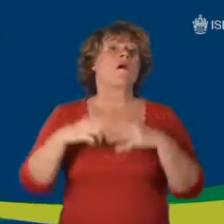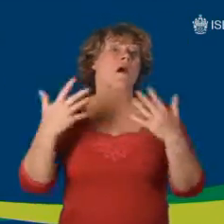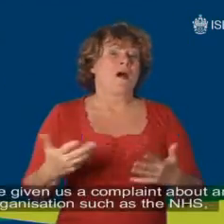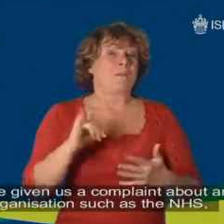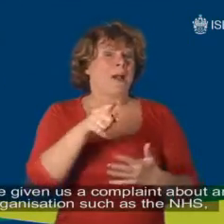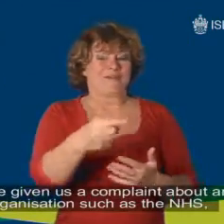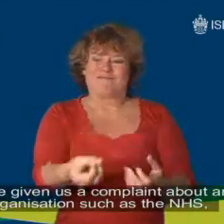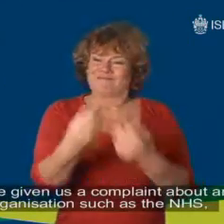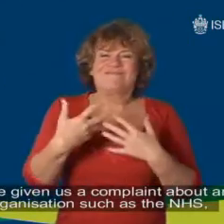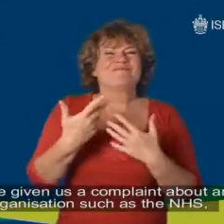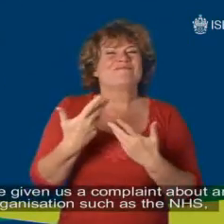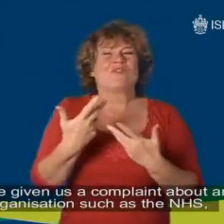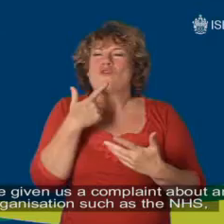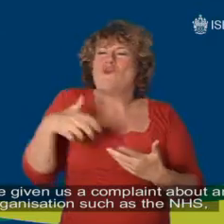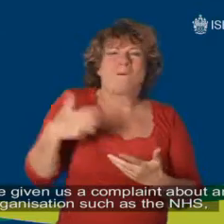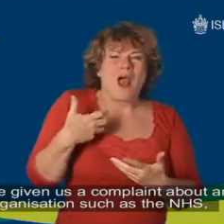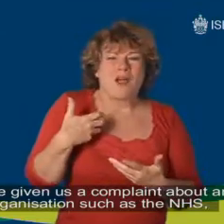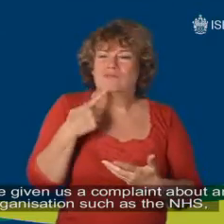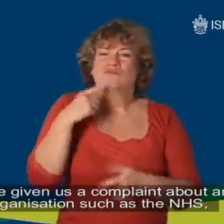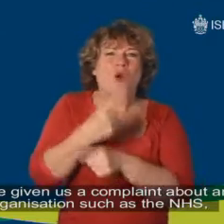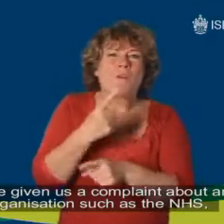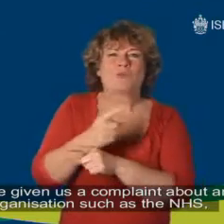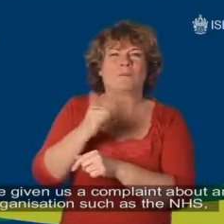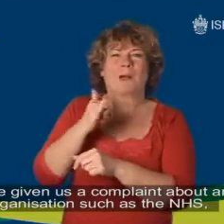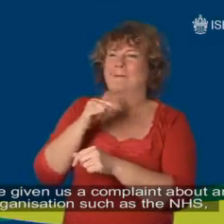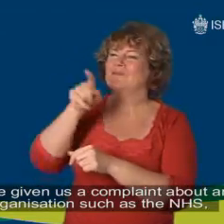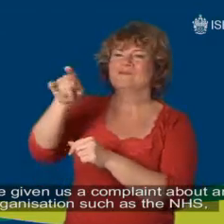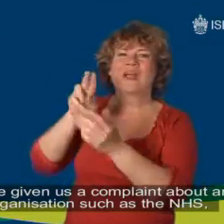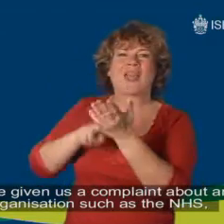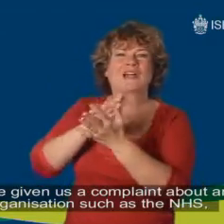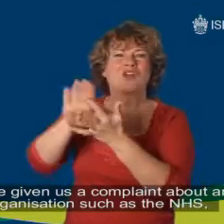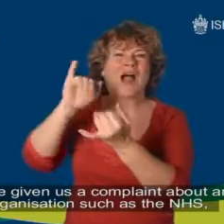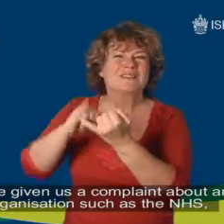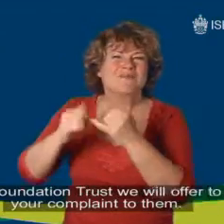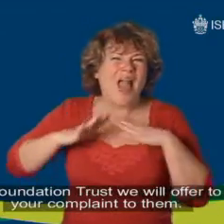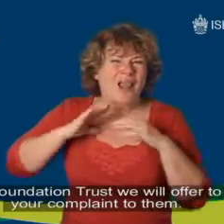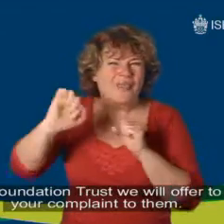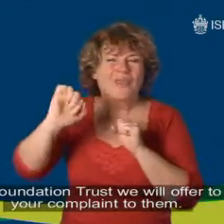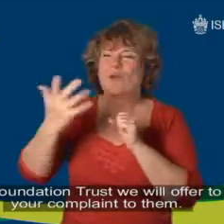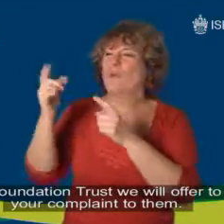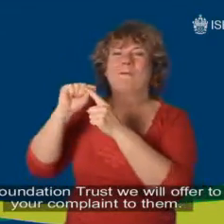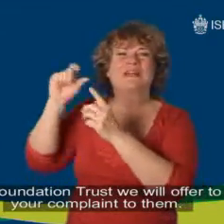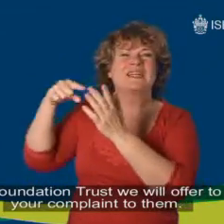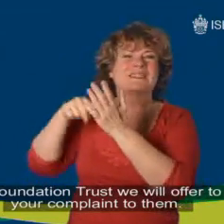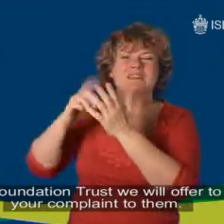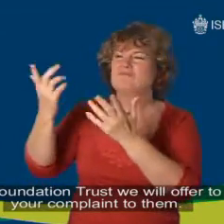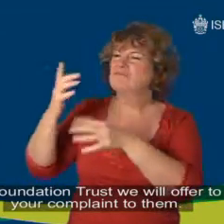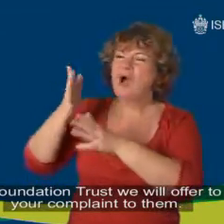If you have given us a complaint about another organisation such as the NHS, PCT or Foundation